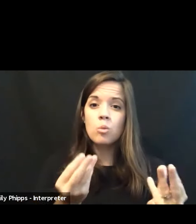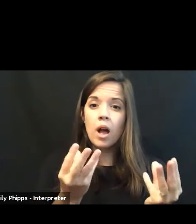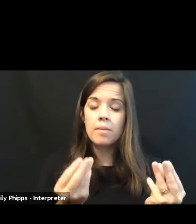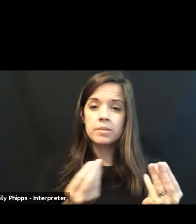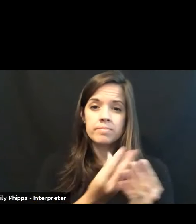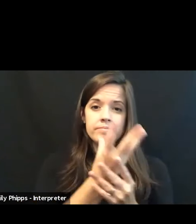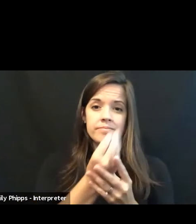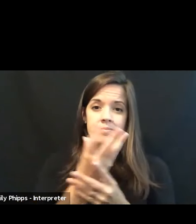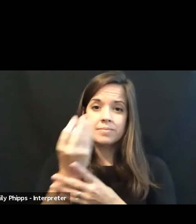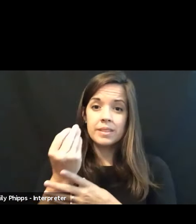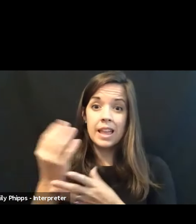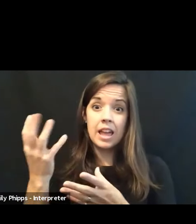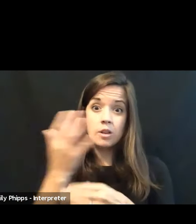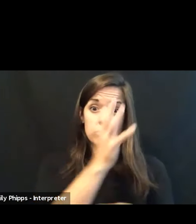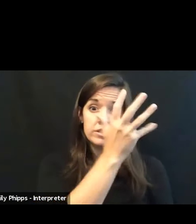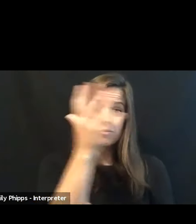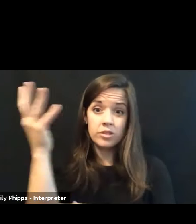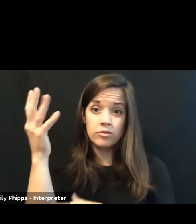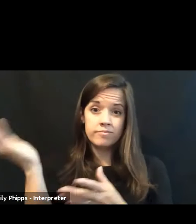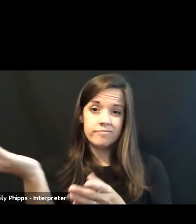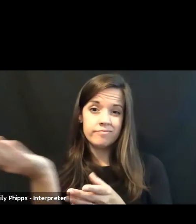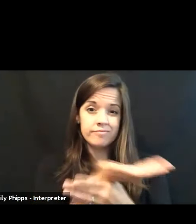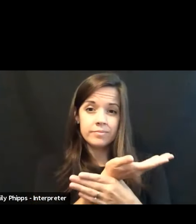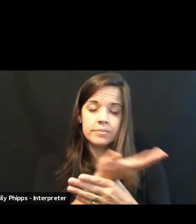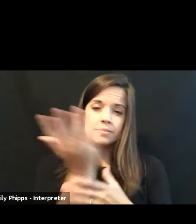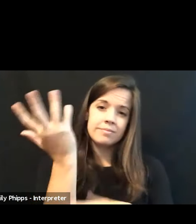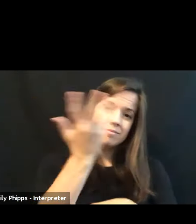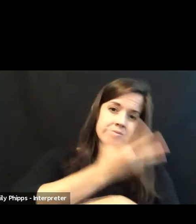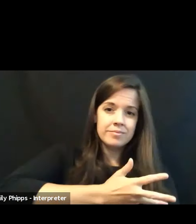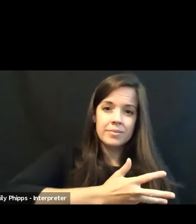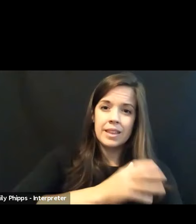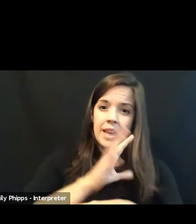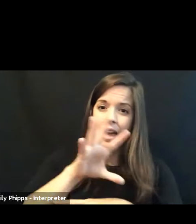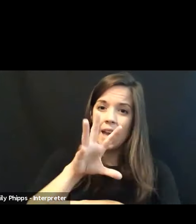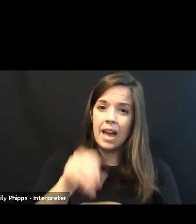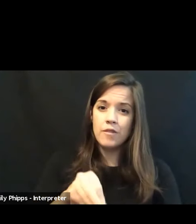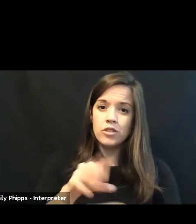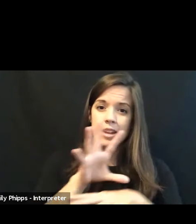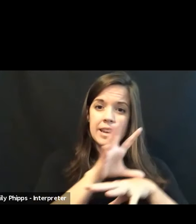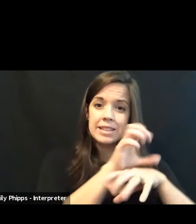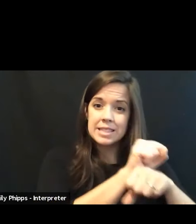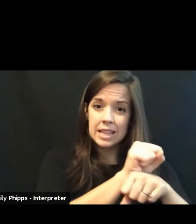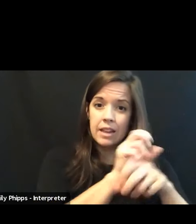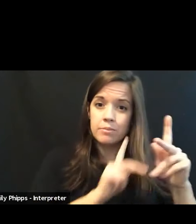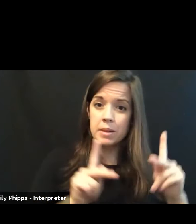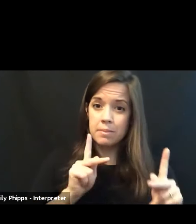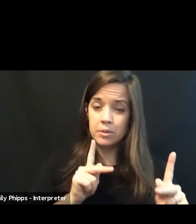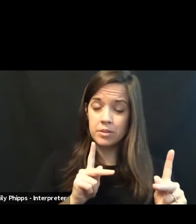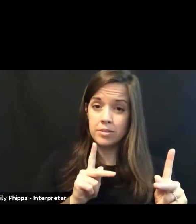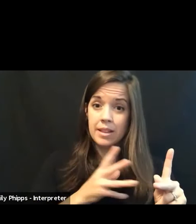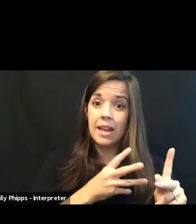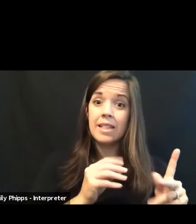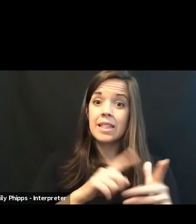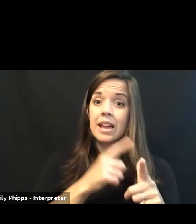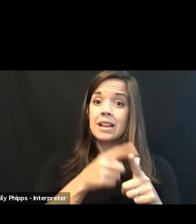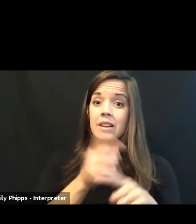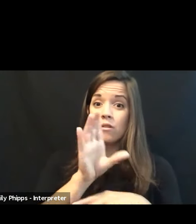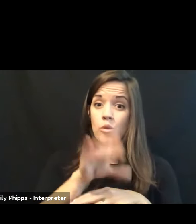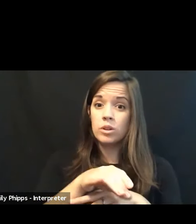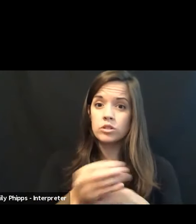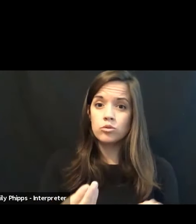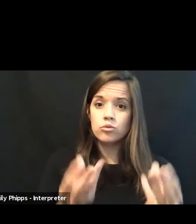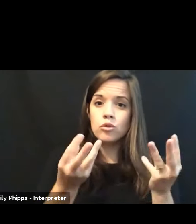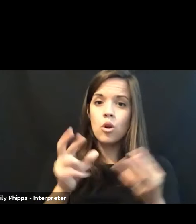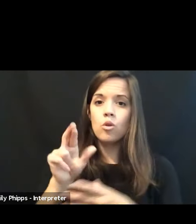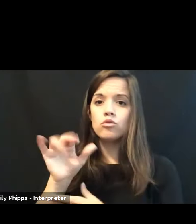deforested by African enslaved and then cultivated to grow rice that created some of the